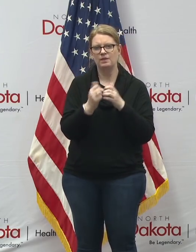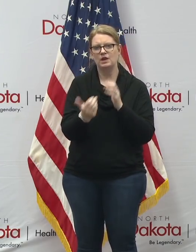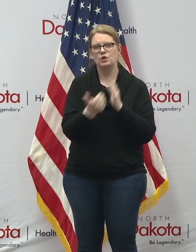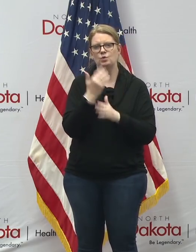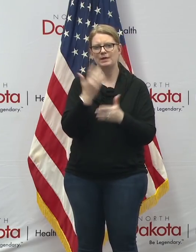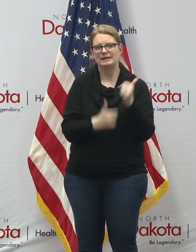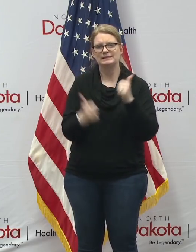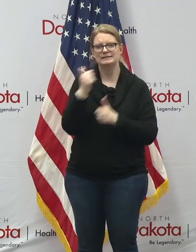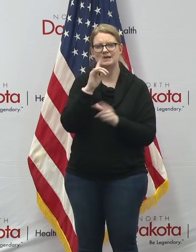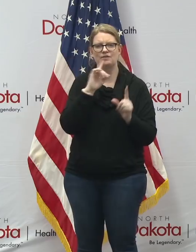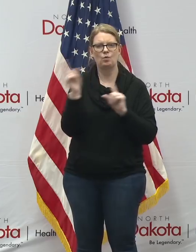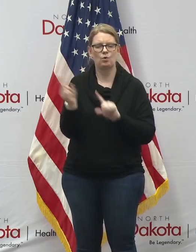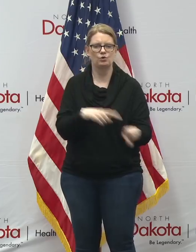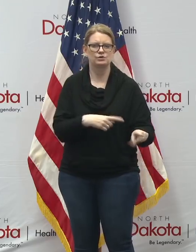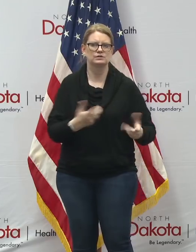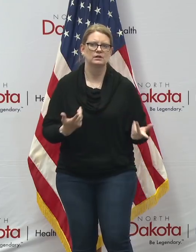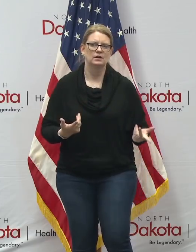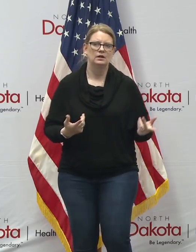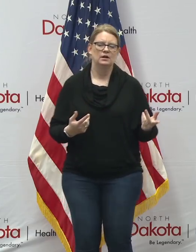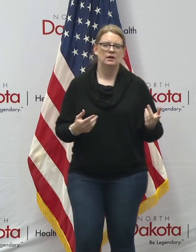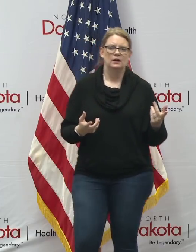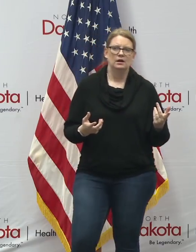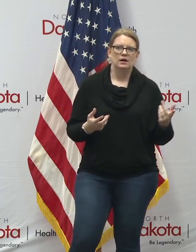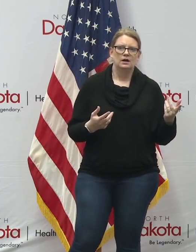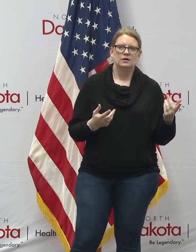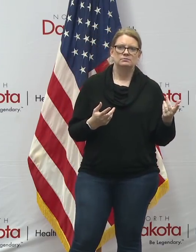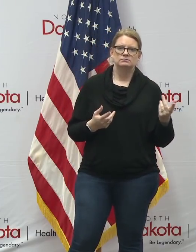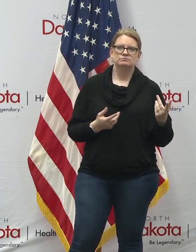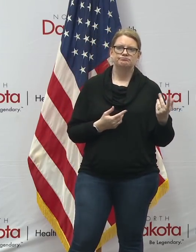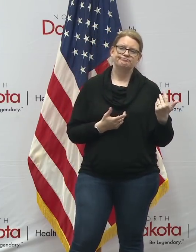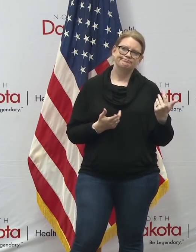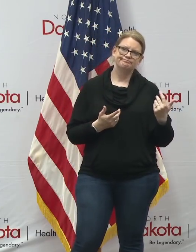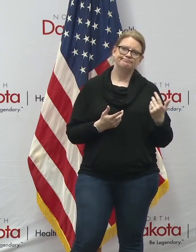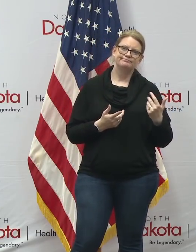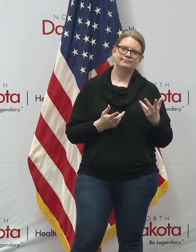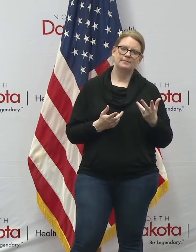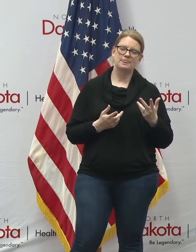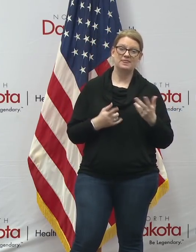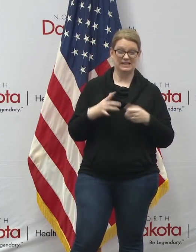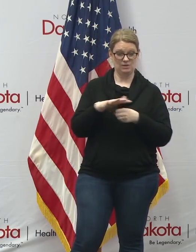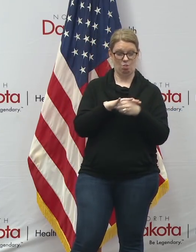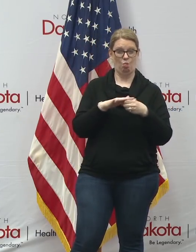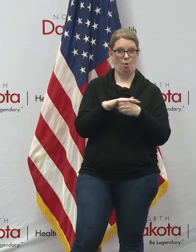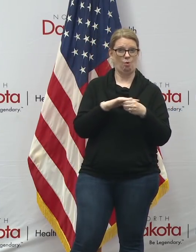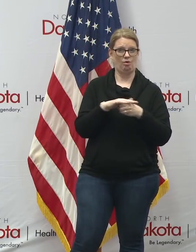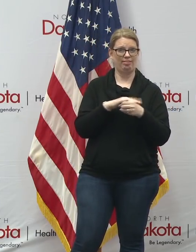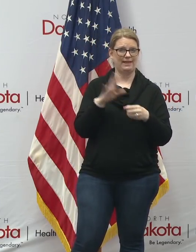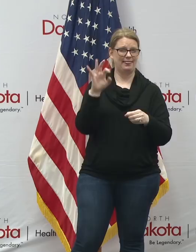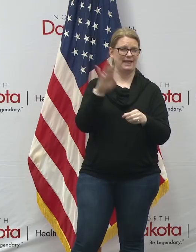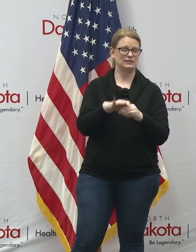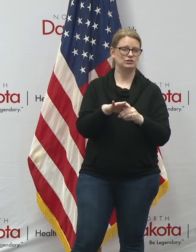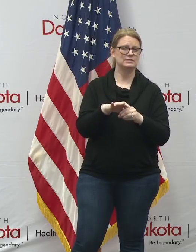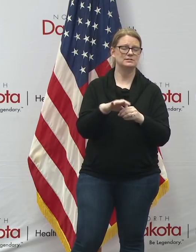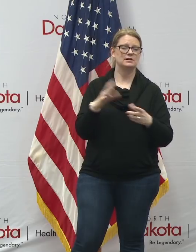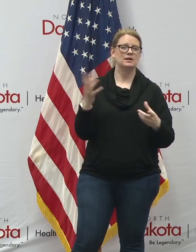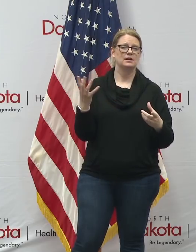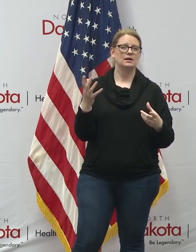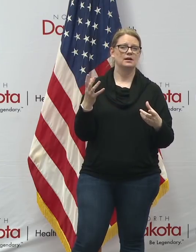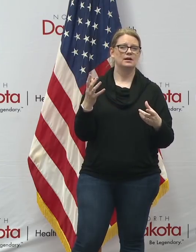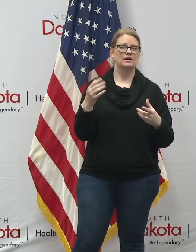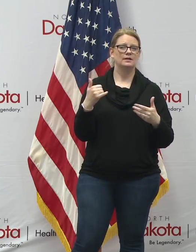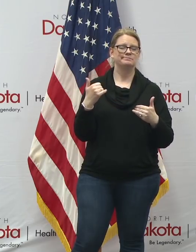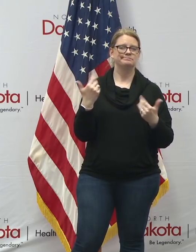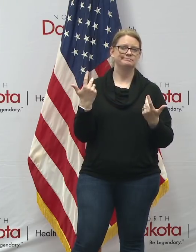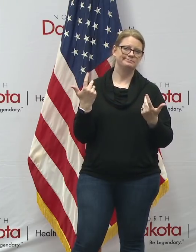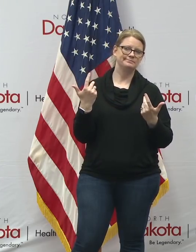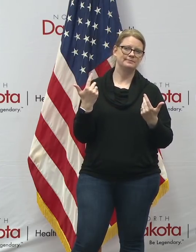uh on how can we assure uh turnout uh is high on these local elections again uh the the burden